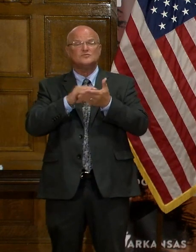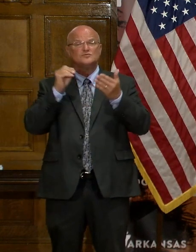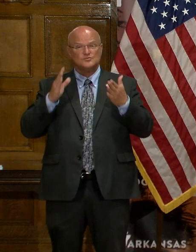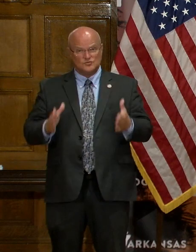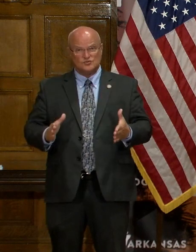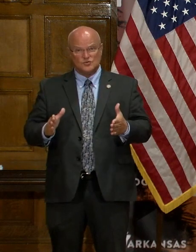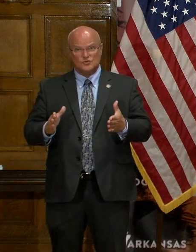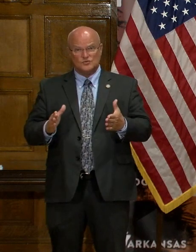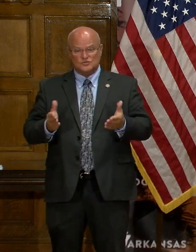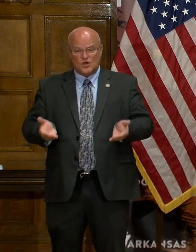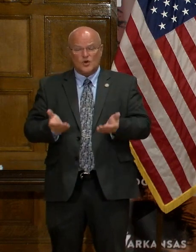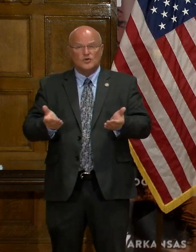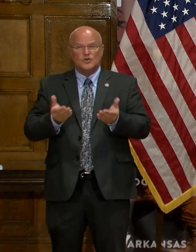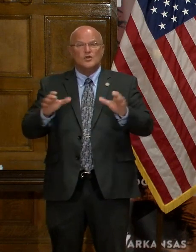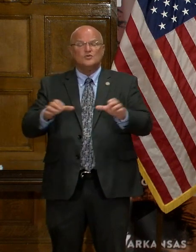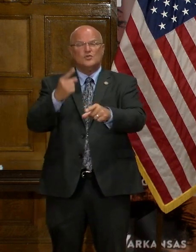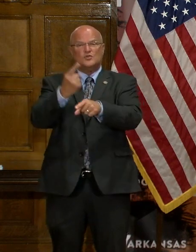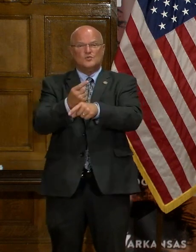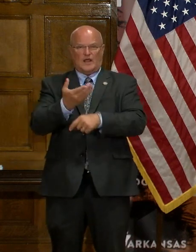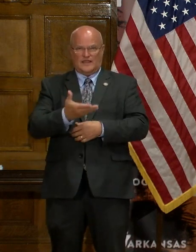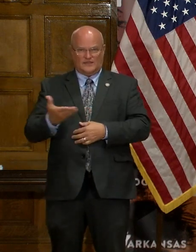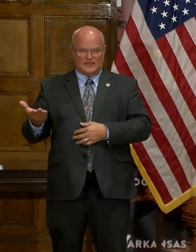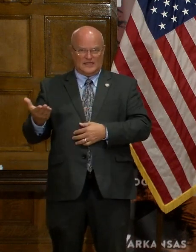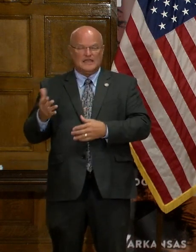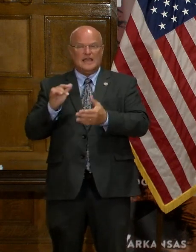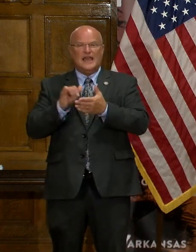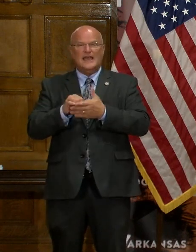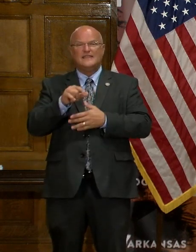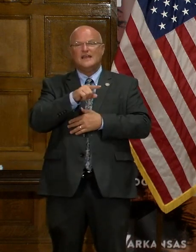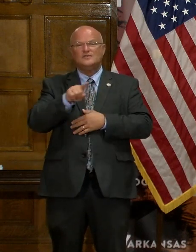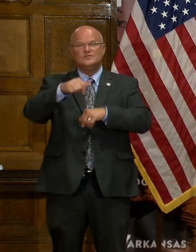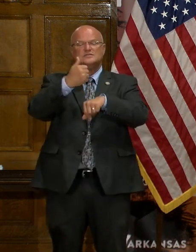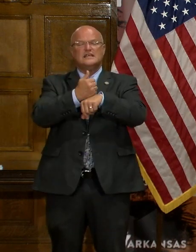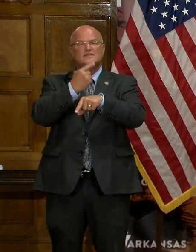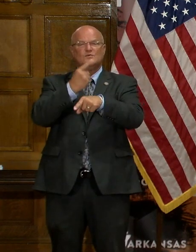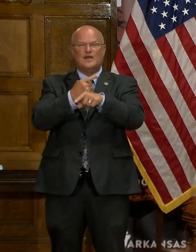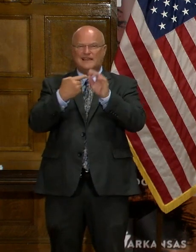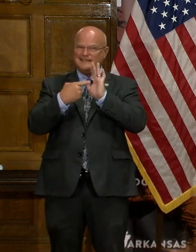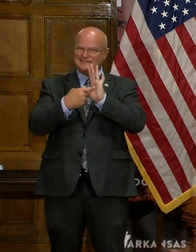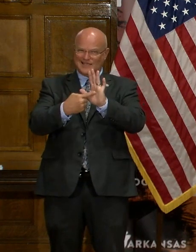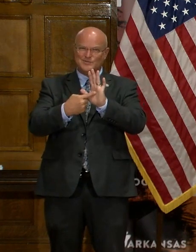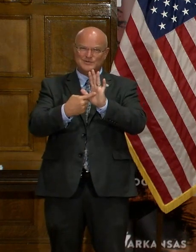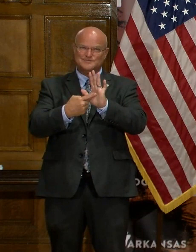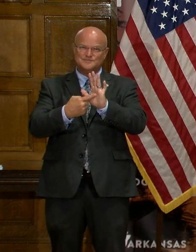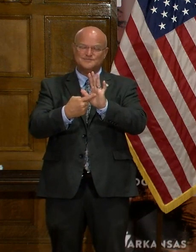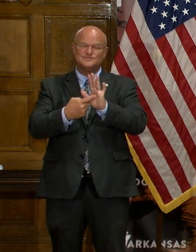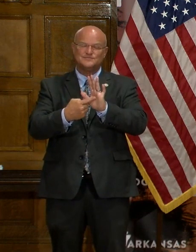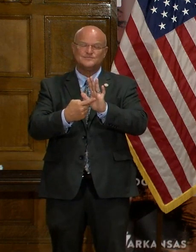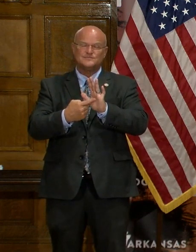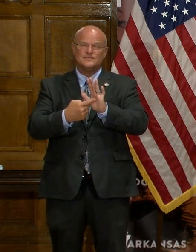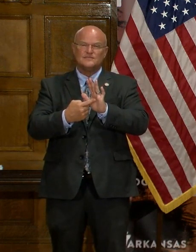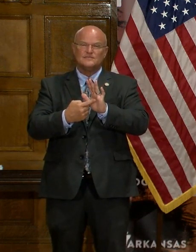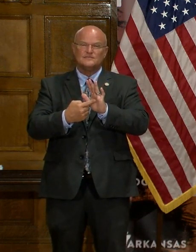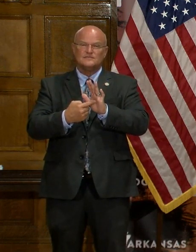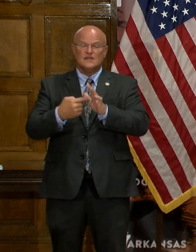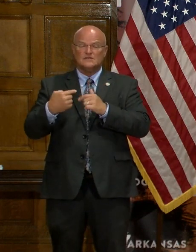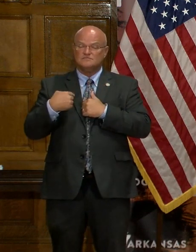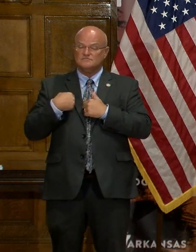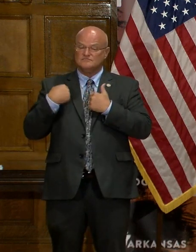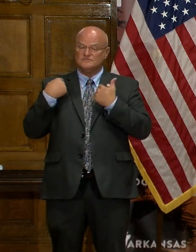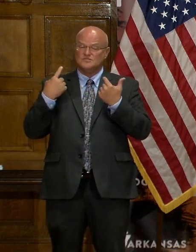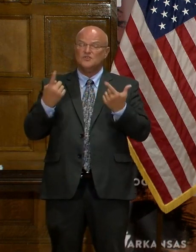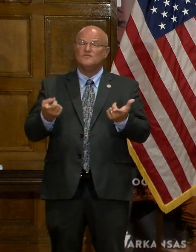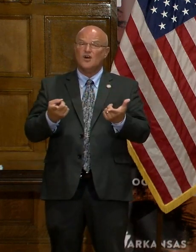are encouraged to do the right thing and that you're you set the right example. And thus far,